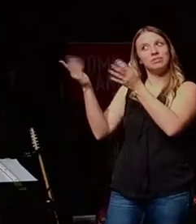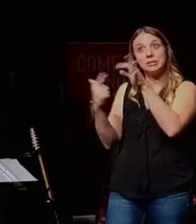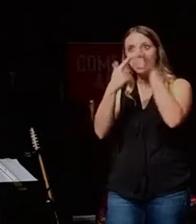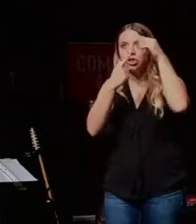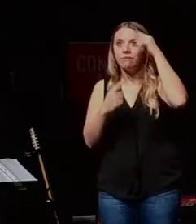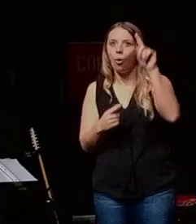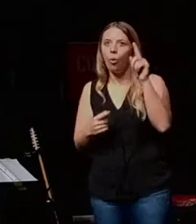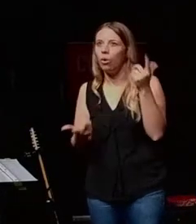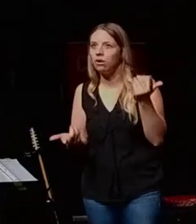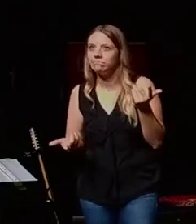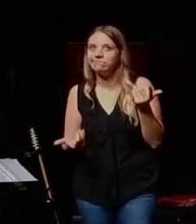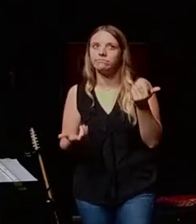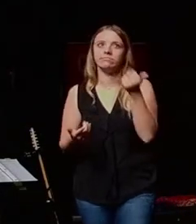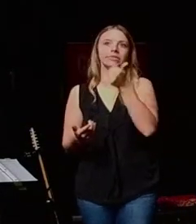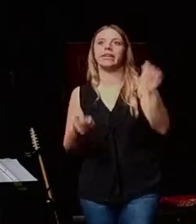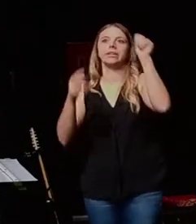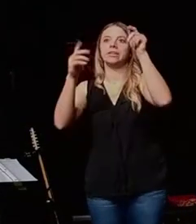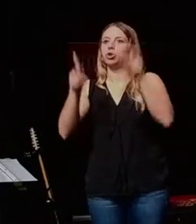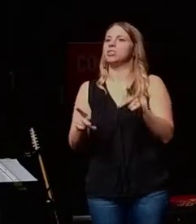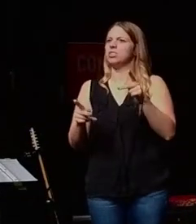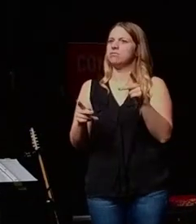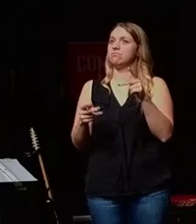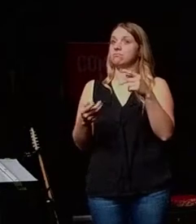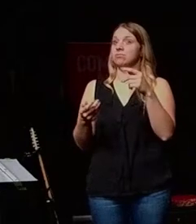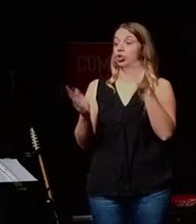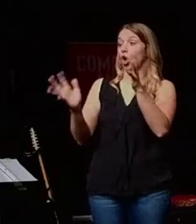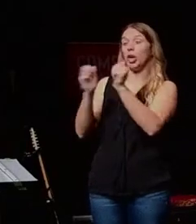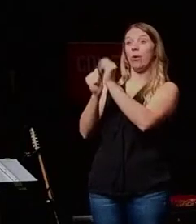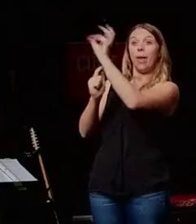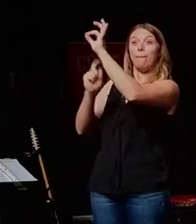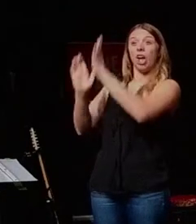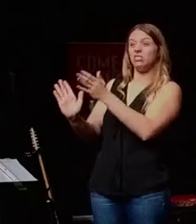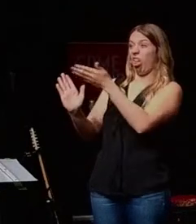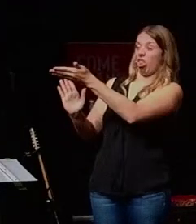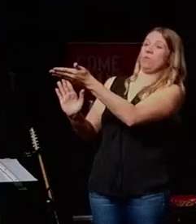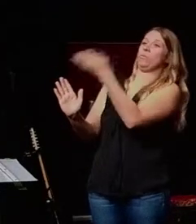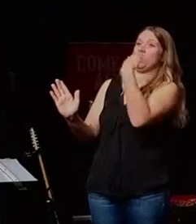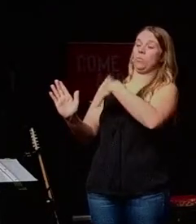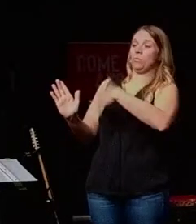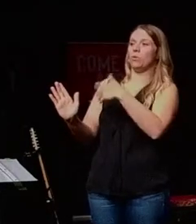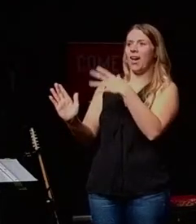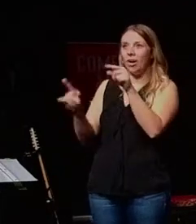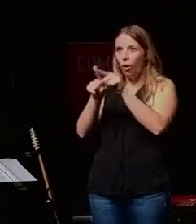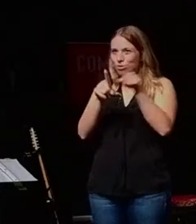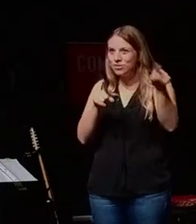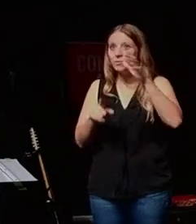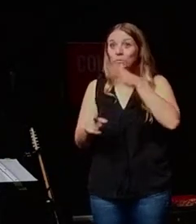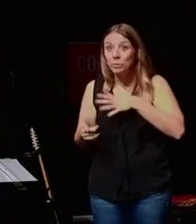for any person talking about an apostle. Right? And second, because she is a woman.